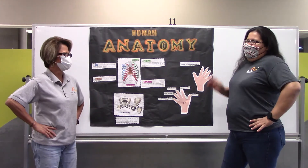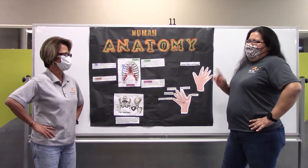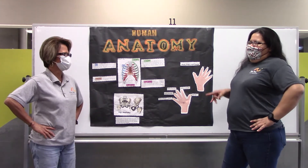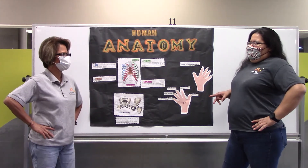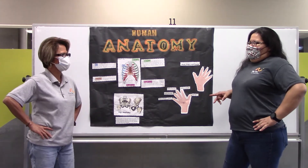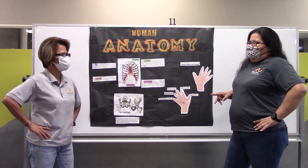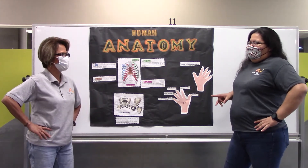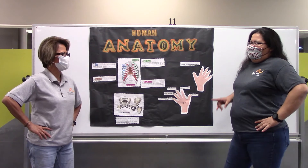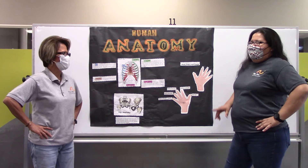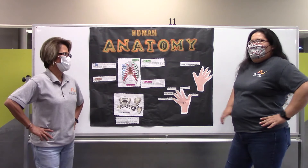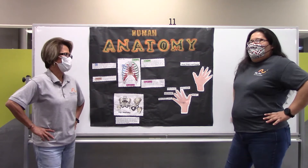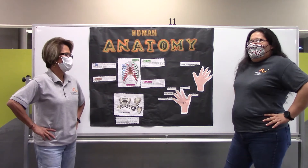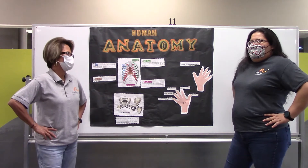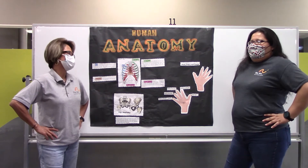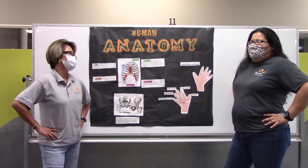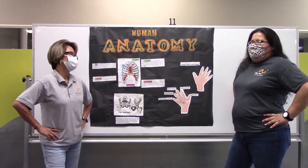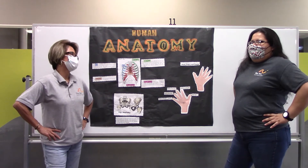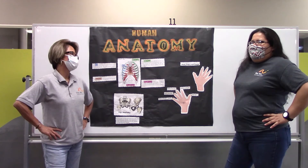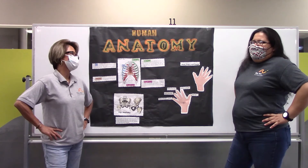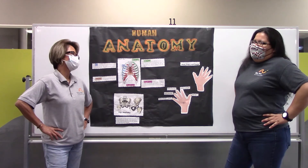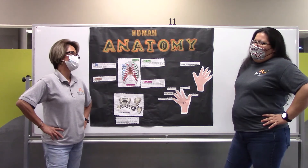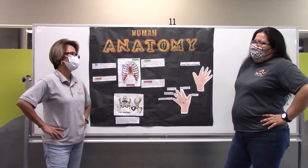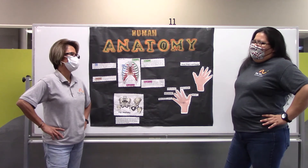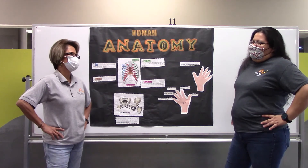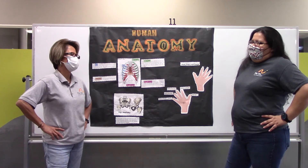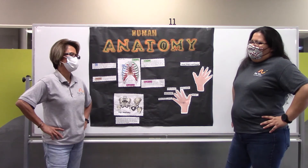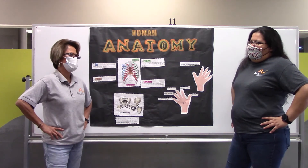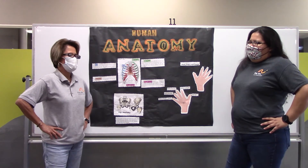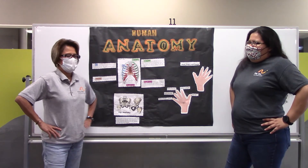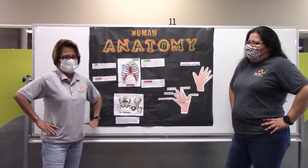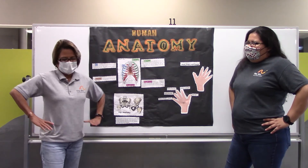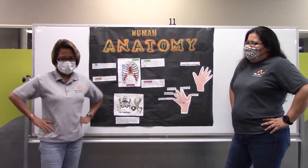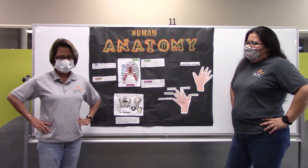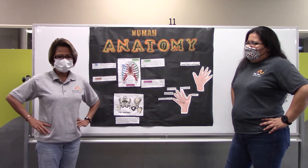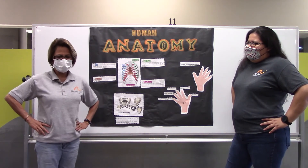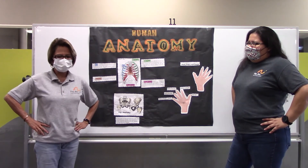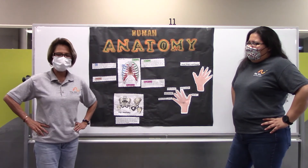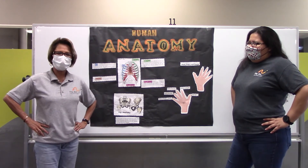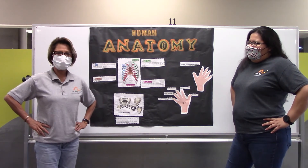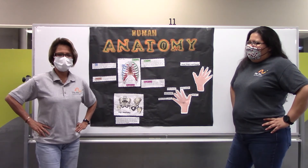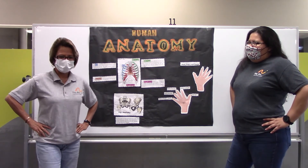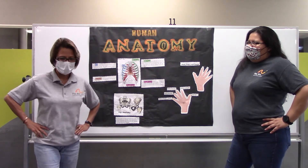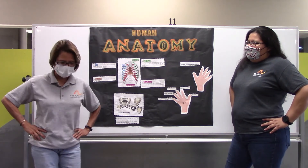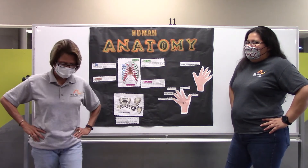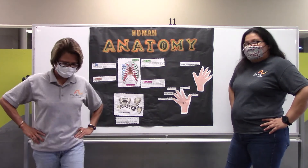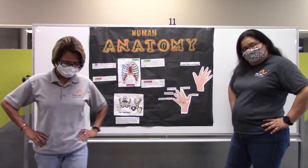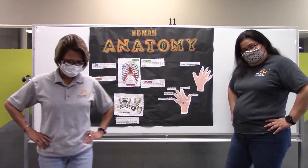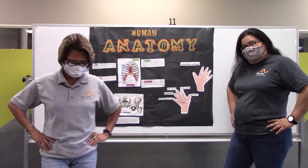Amy, can you guess what we use our ribs for? Hip is good for walking. Mm-hmm.